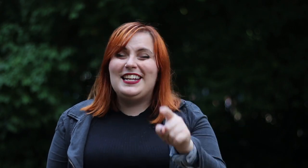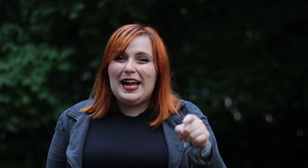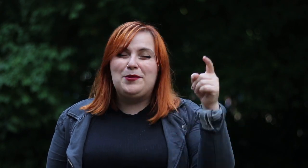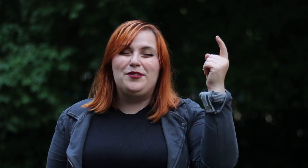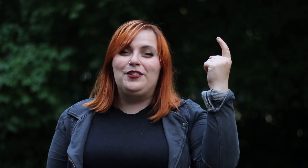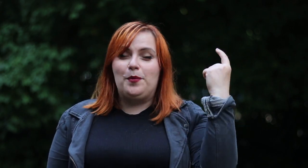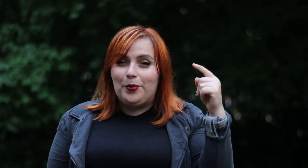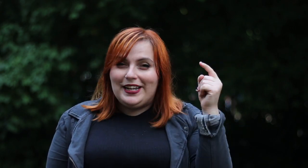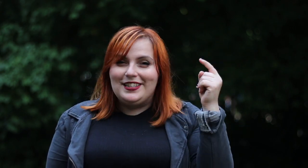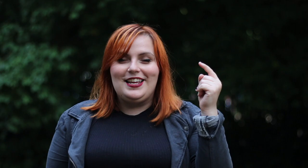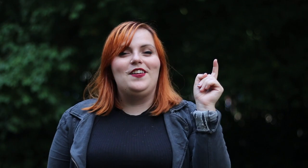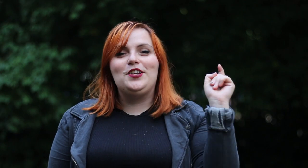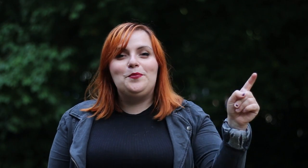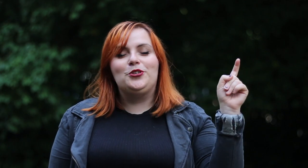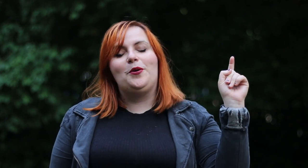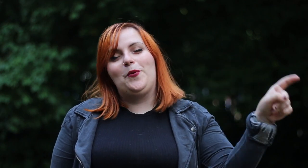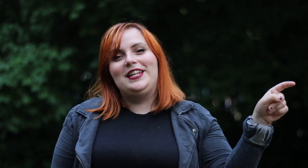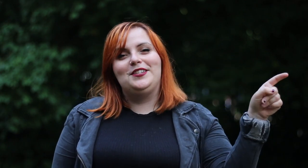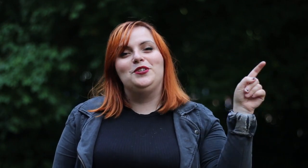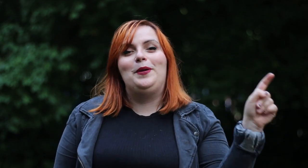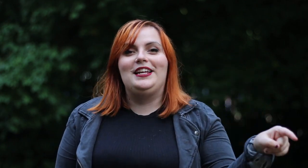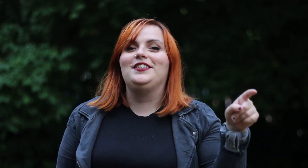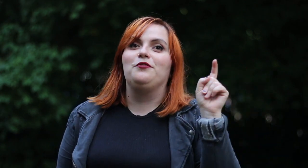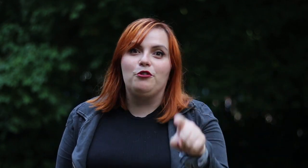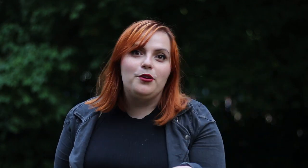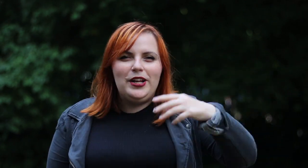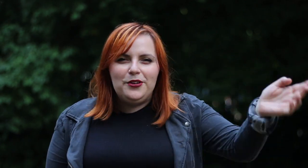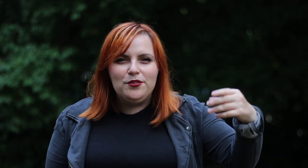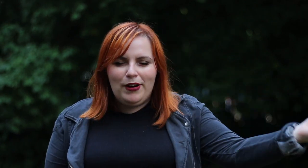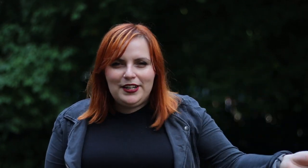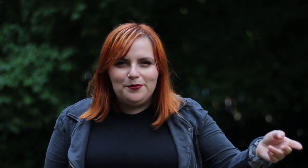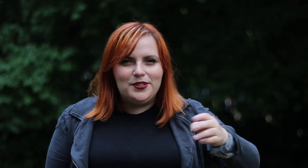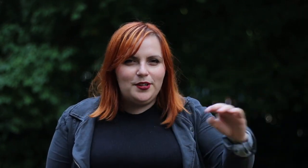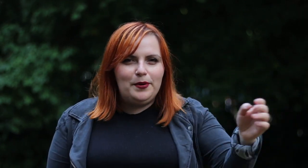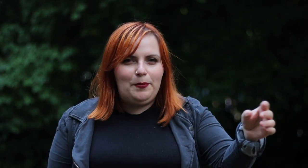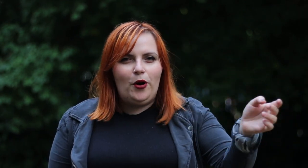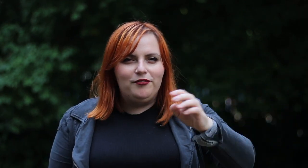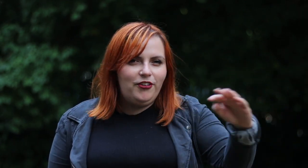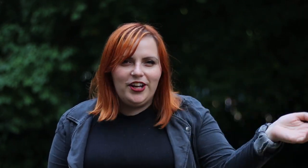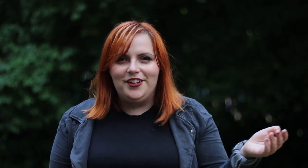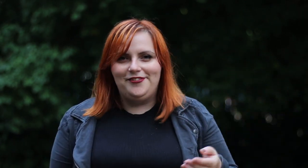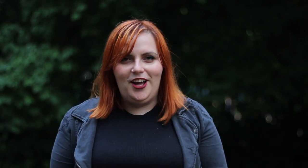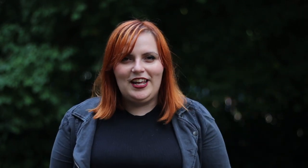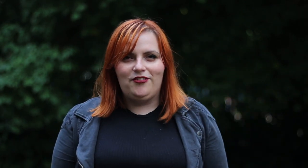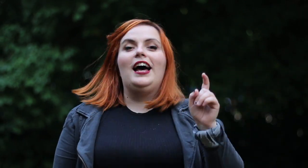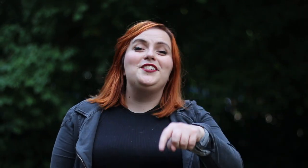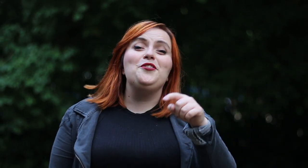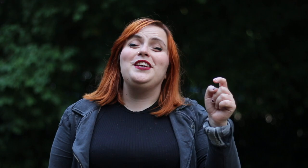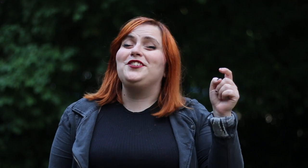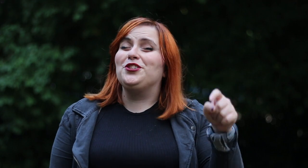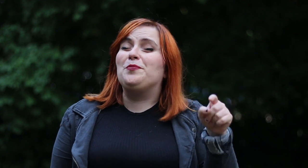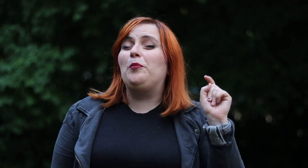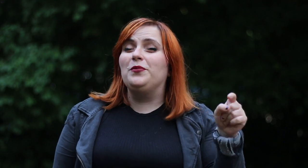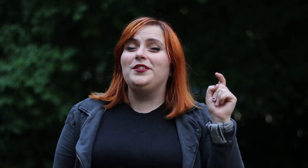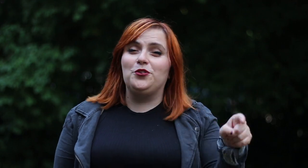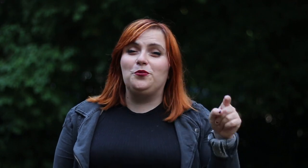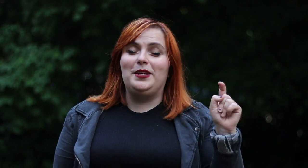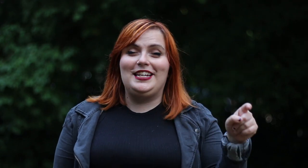adapt around our brains and they don't push our brains into a place of growth. We lose the random stumble upon fun of life and I don't think it's just a problem with social media